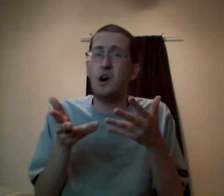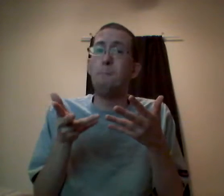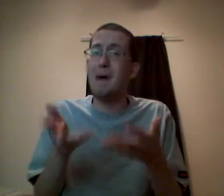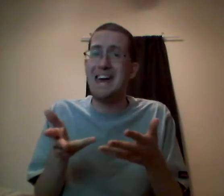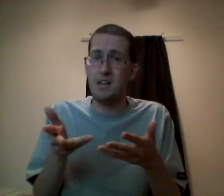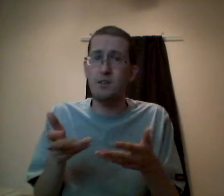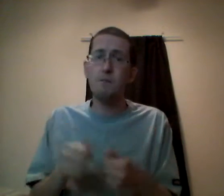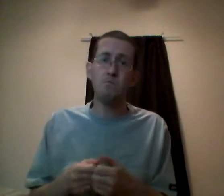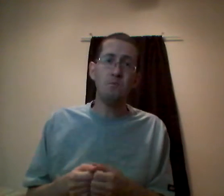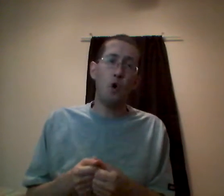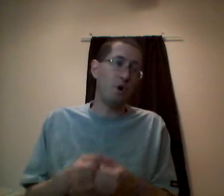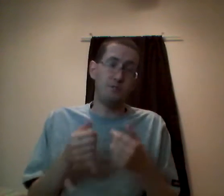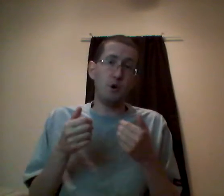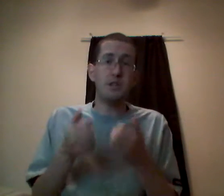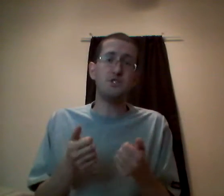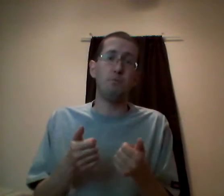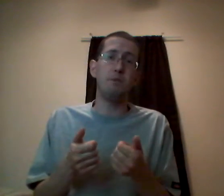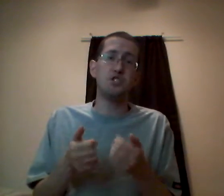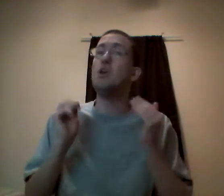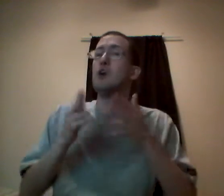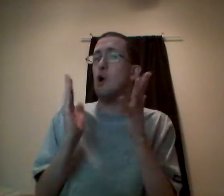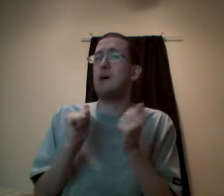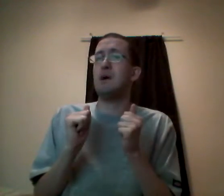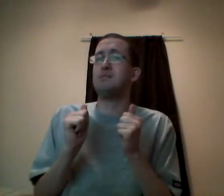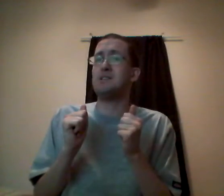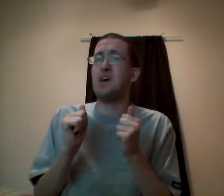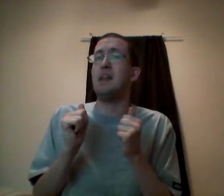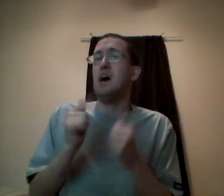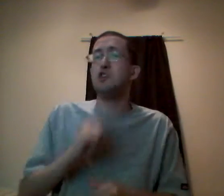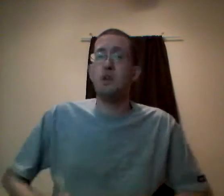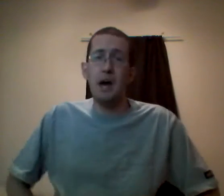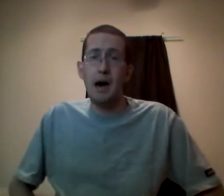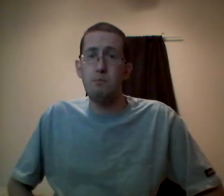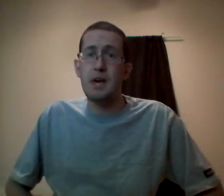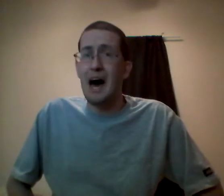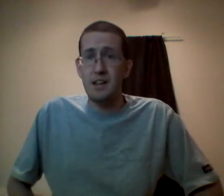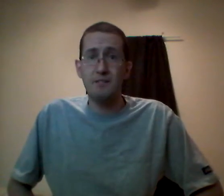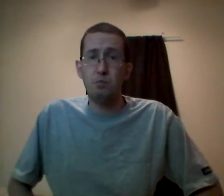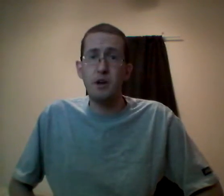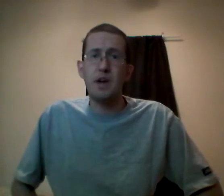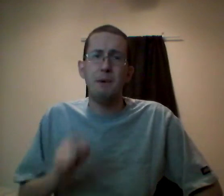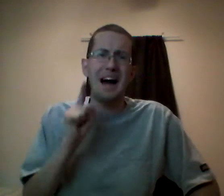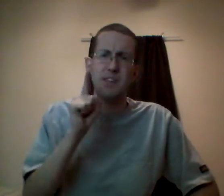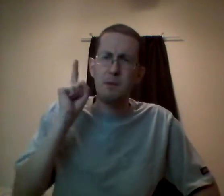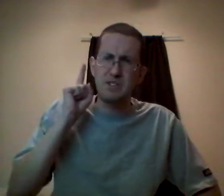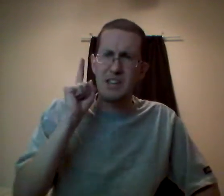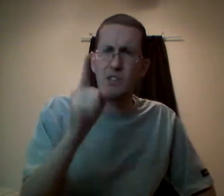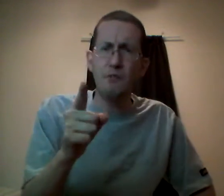command or at the very least your permission. Go ahead and monetize that. You didn't hire me. I didn't have to play your game. I did it because I love